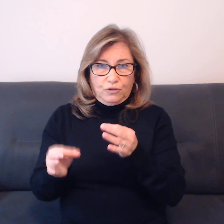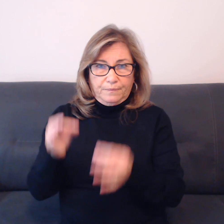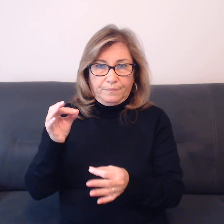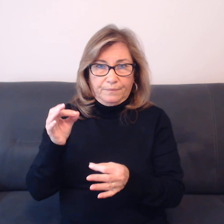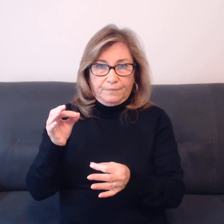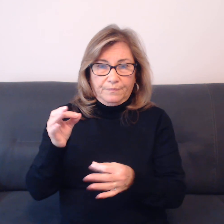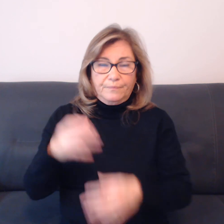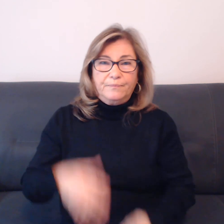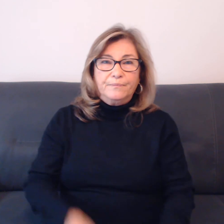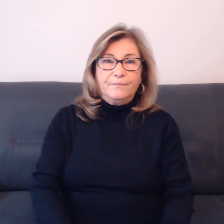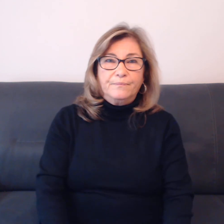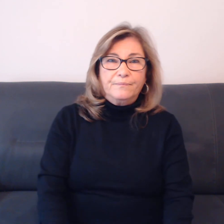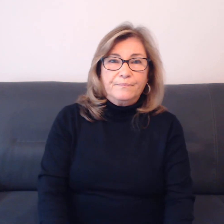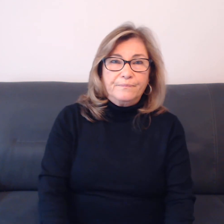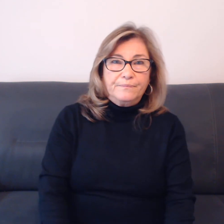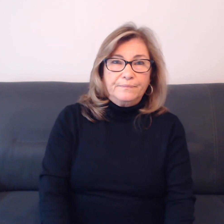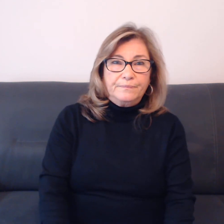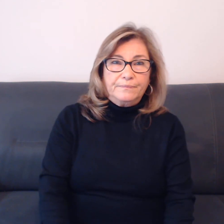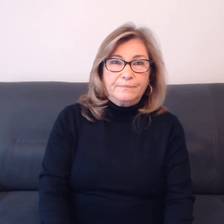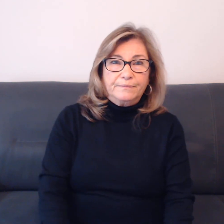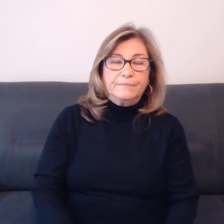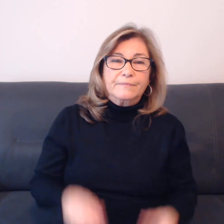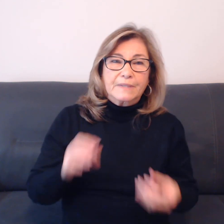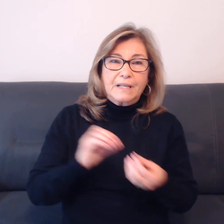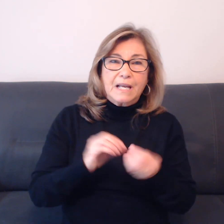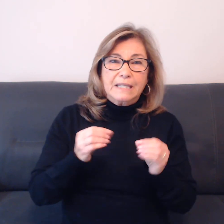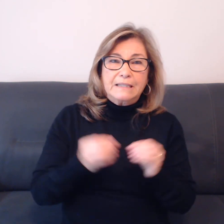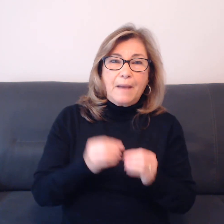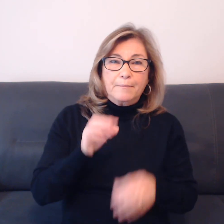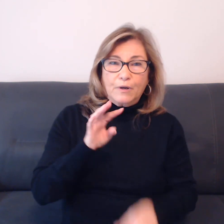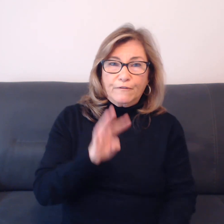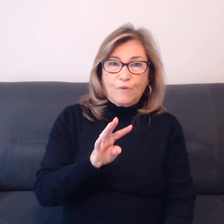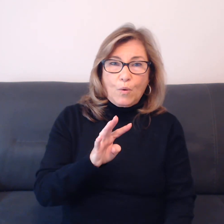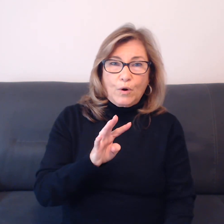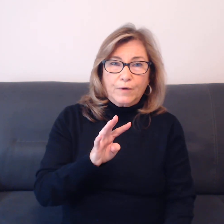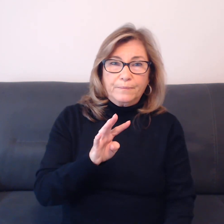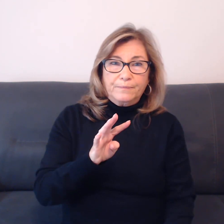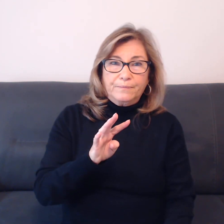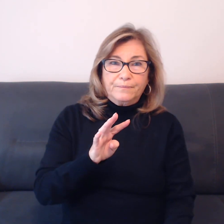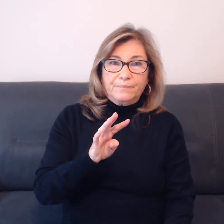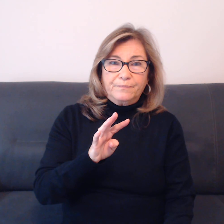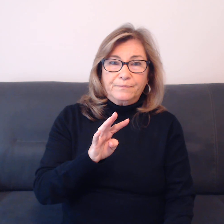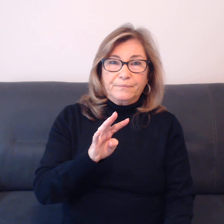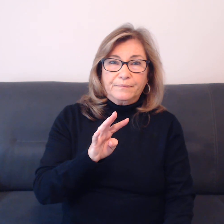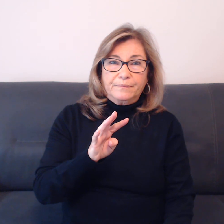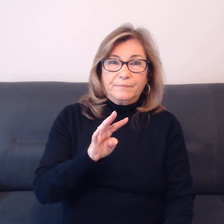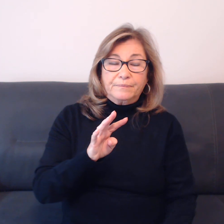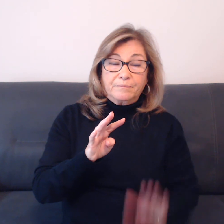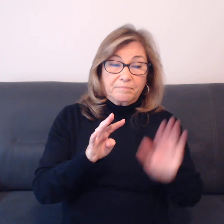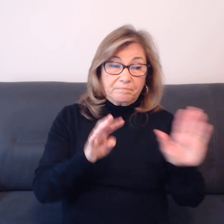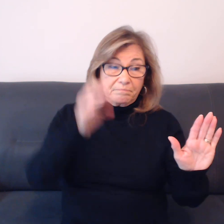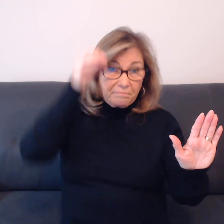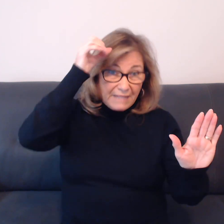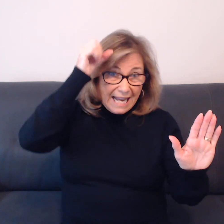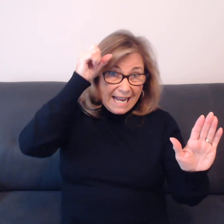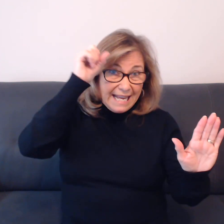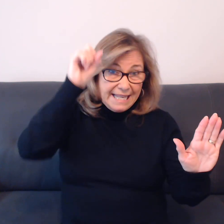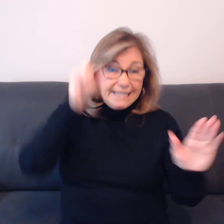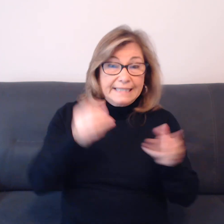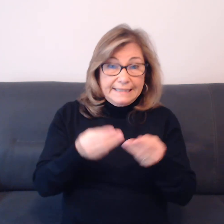Number four, his main purpose was